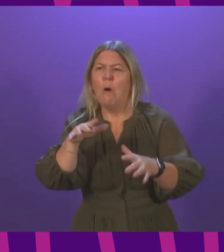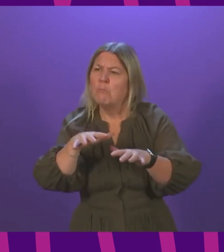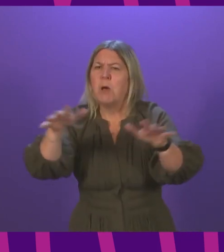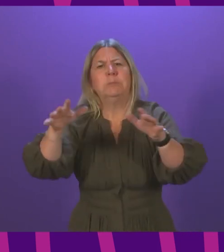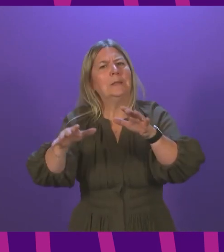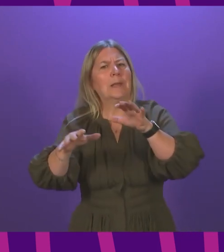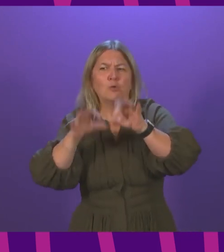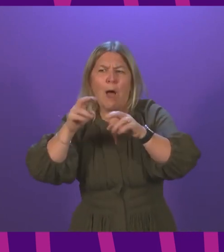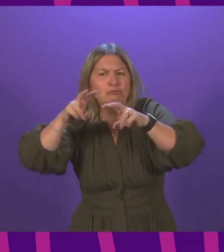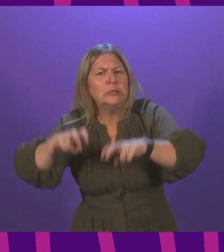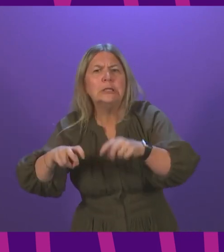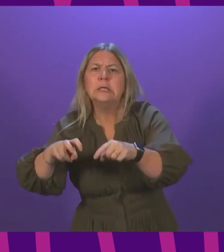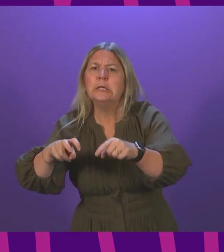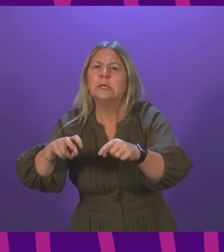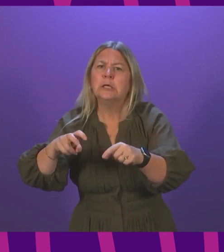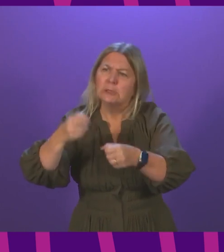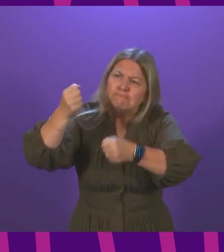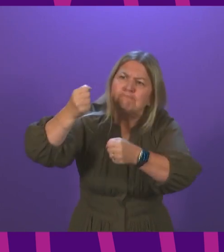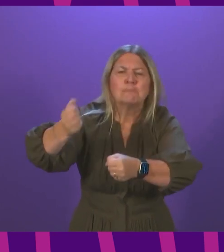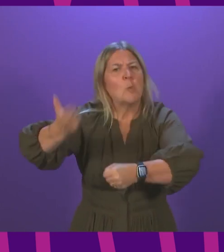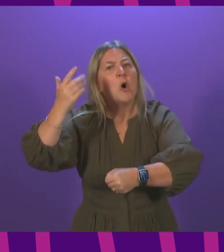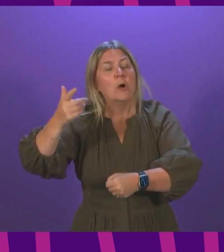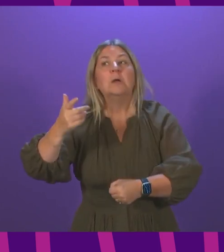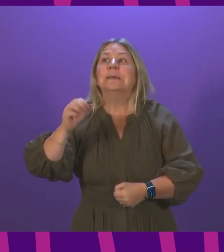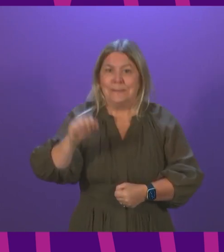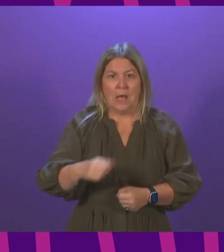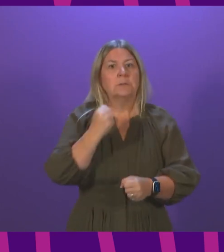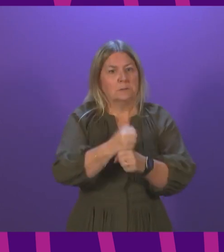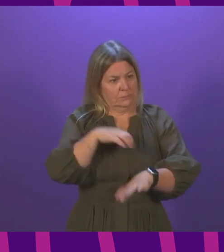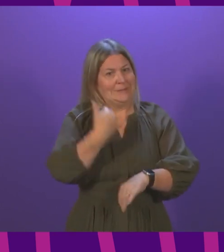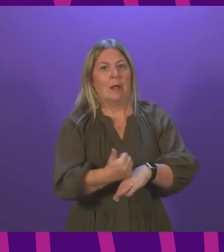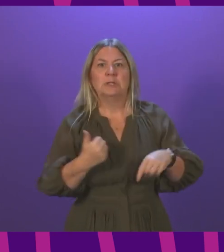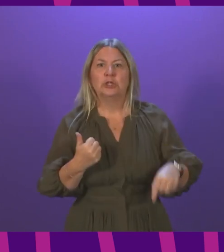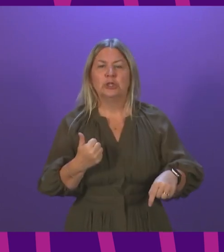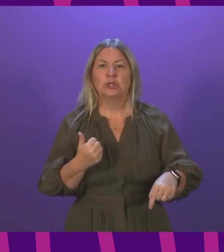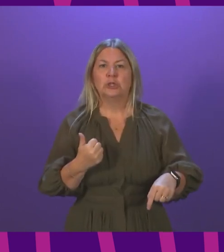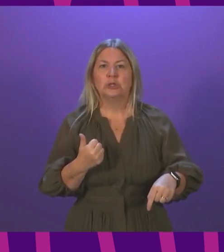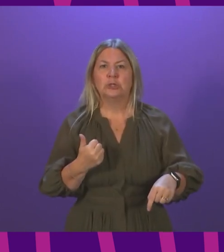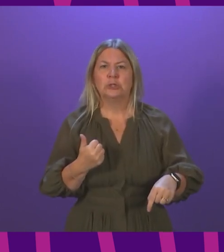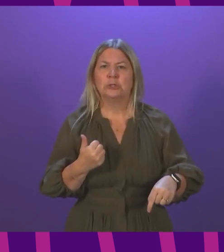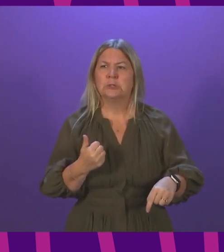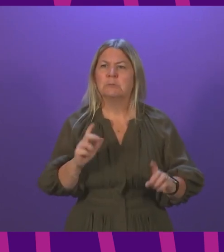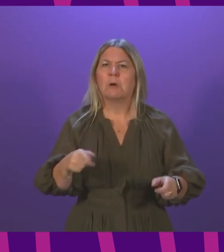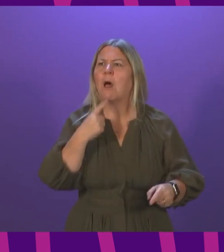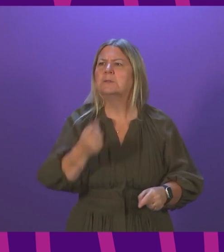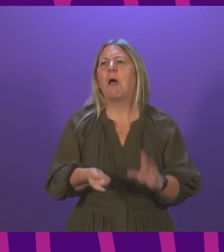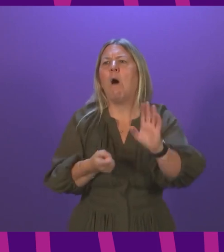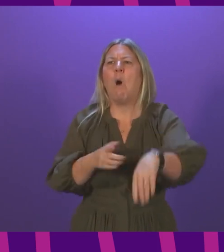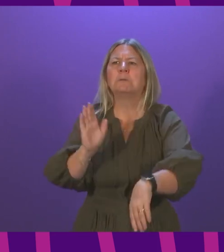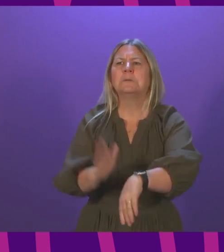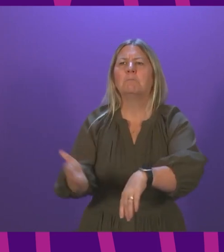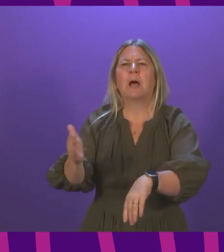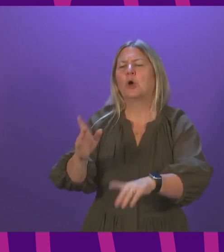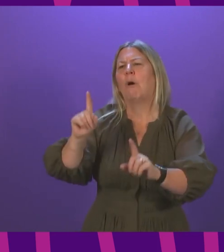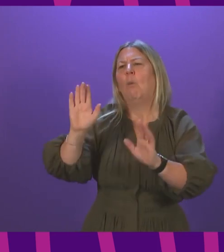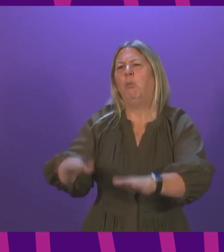accept that, although the government did establish the public inquiry, and then in the next breath just to say, it does not matter. We cannot wait for that. We have to